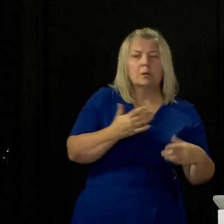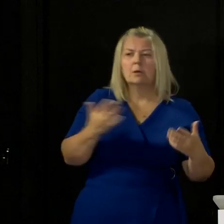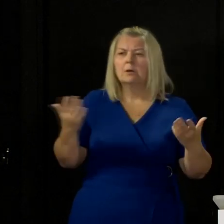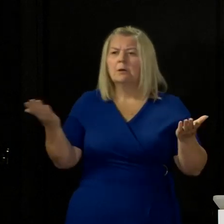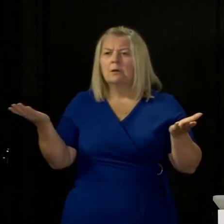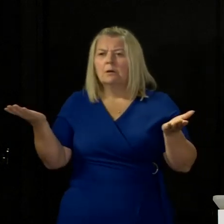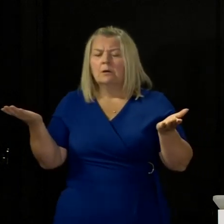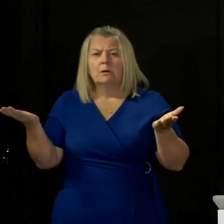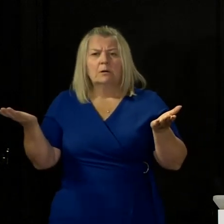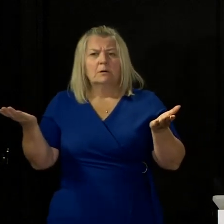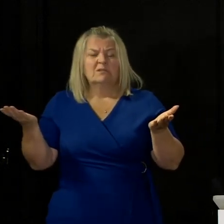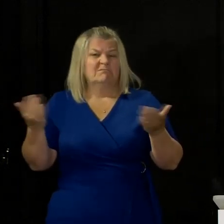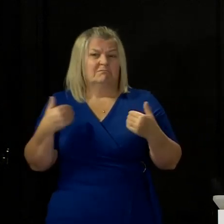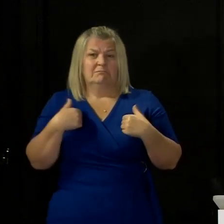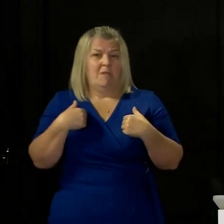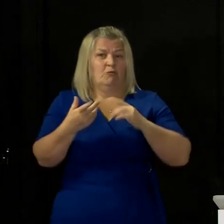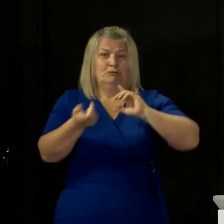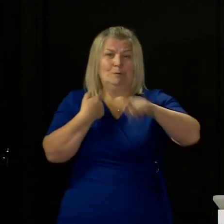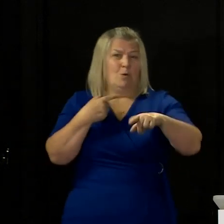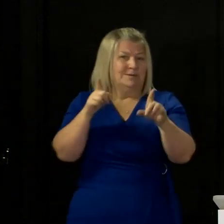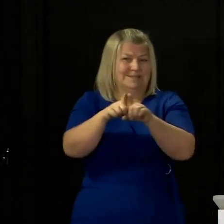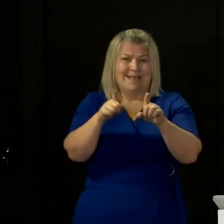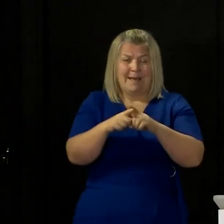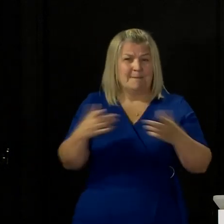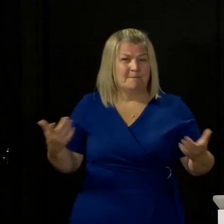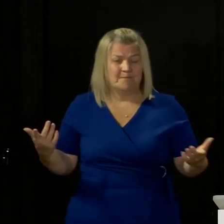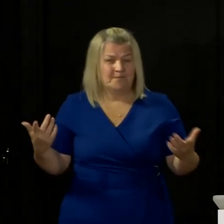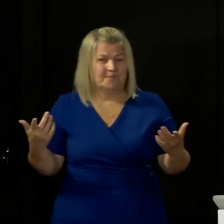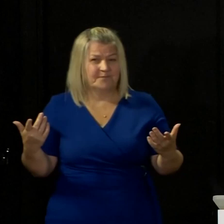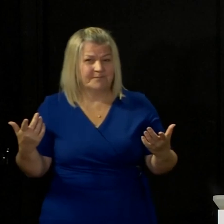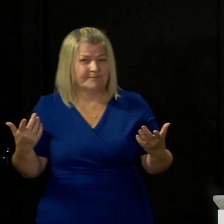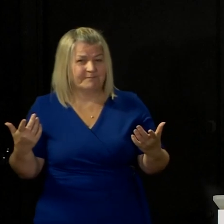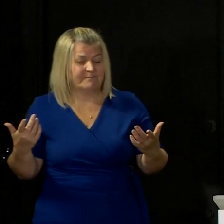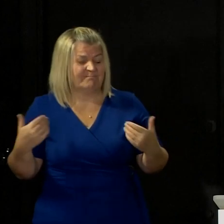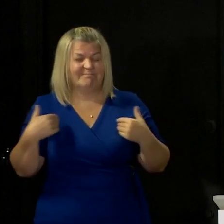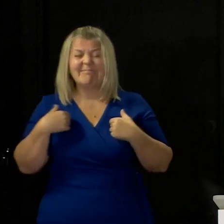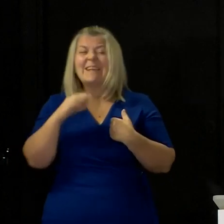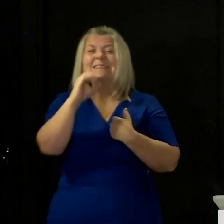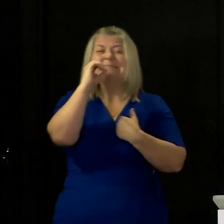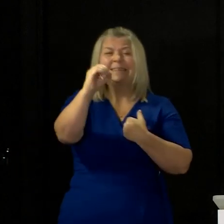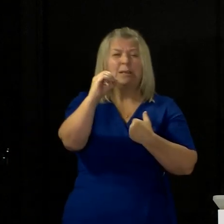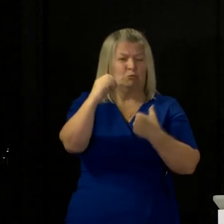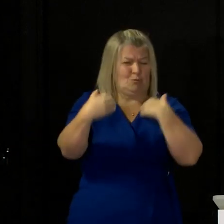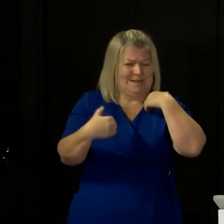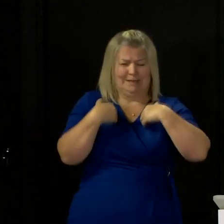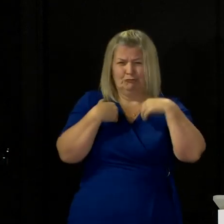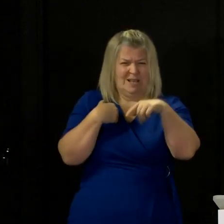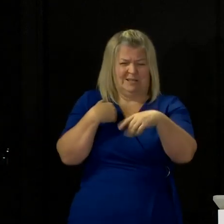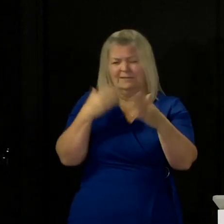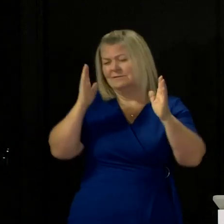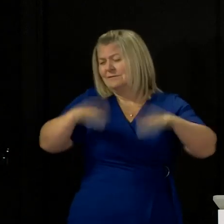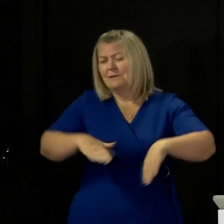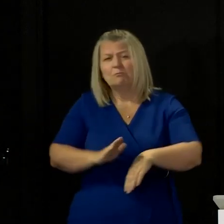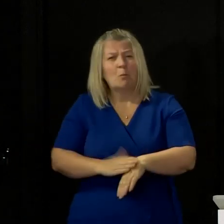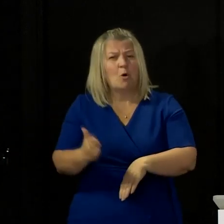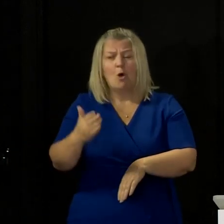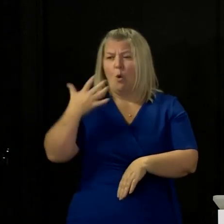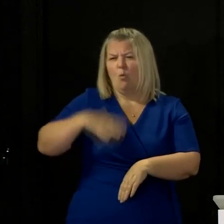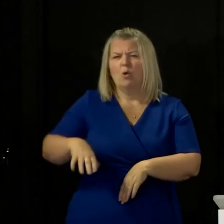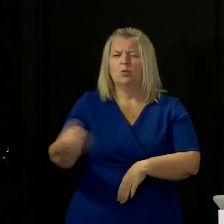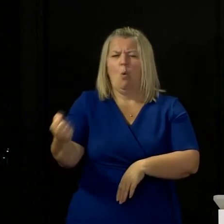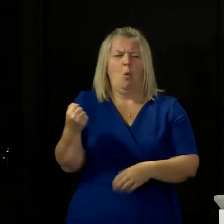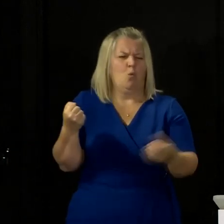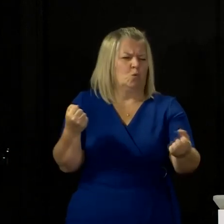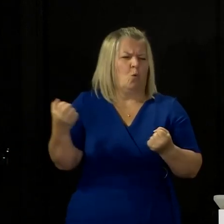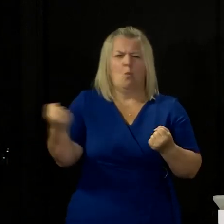on this will come back to the same point. I've got no interest, zero interest in holding any work up longer than